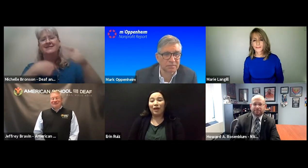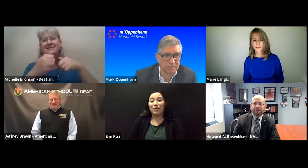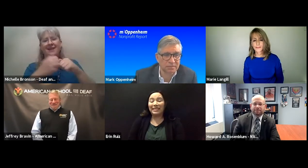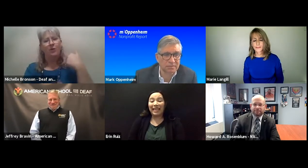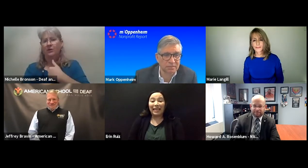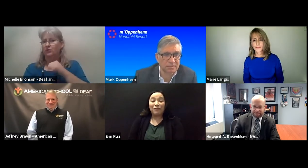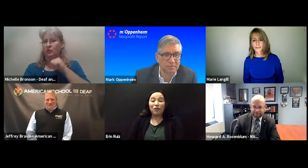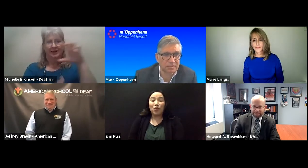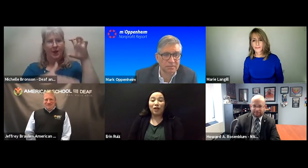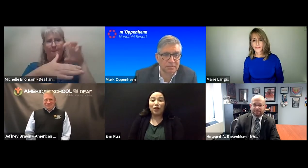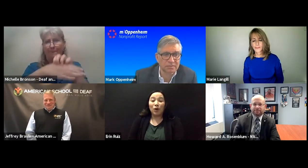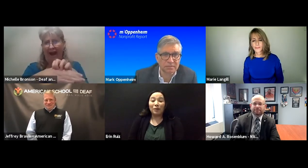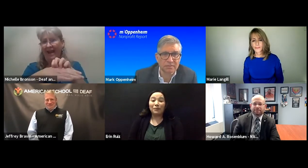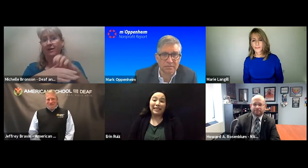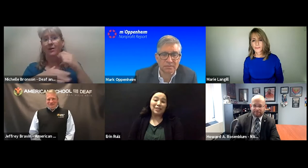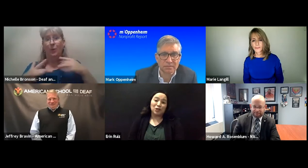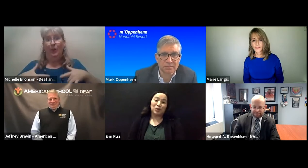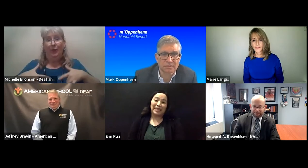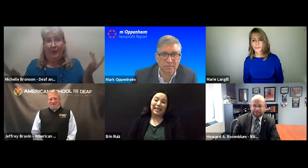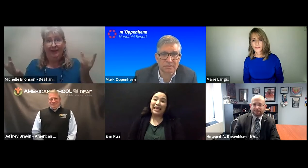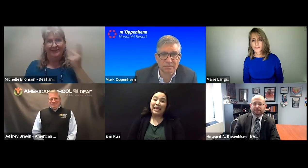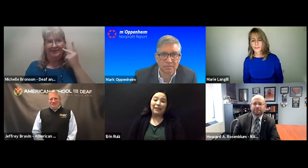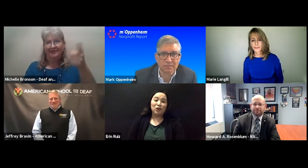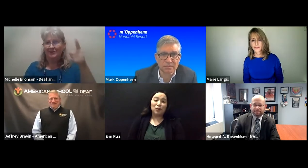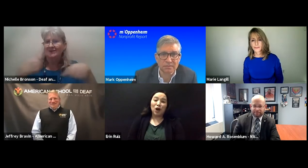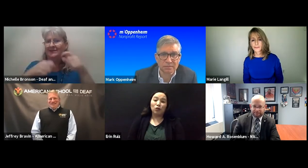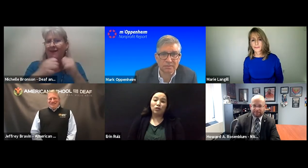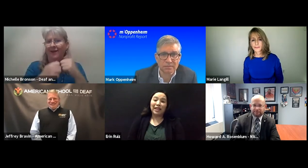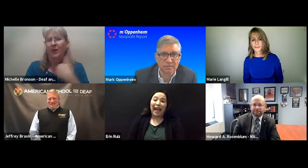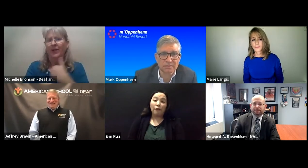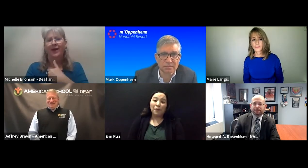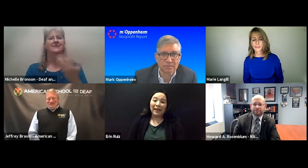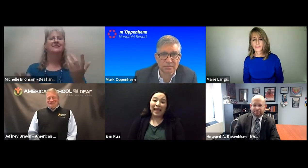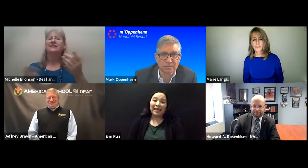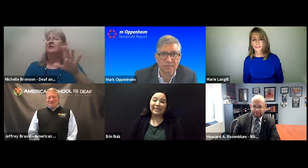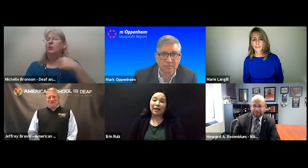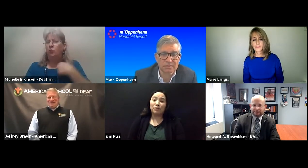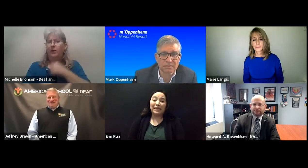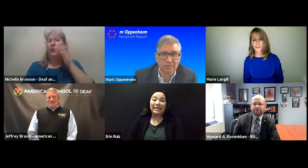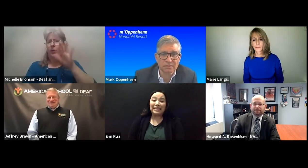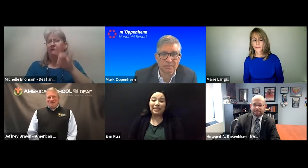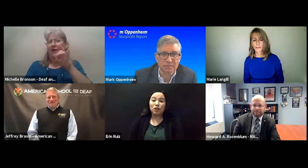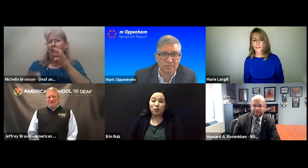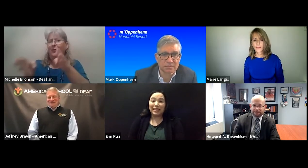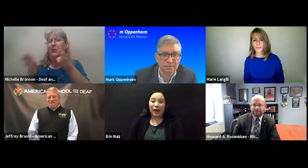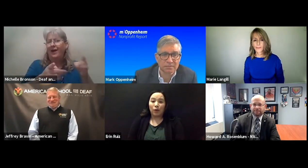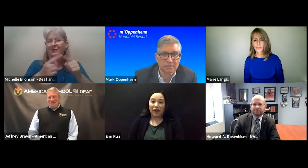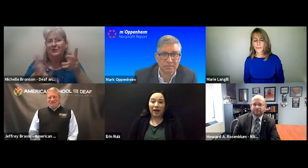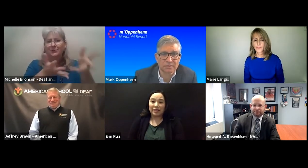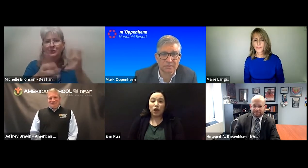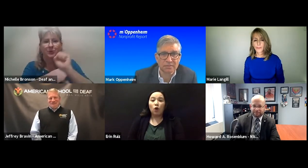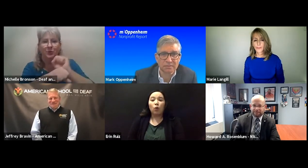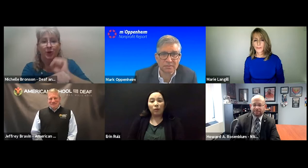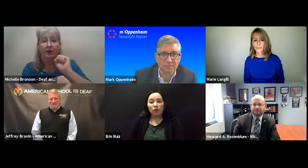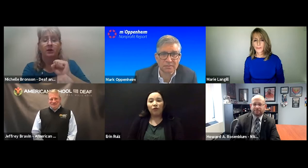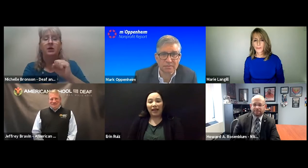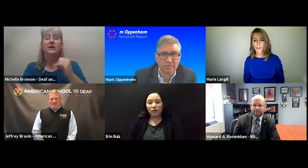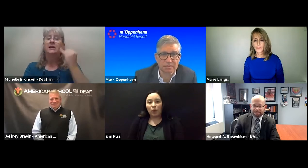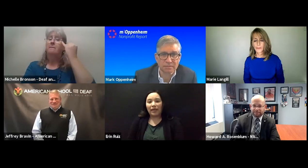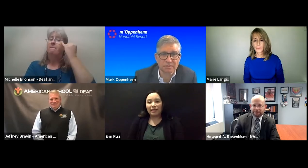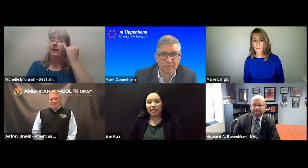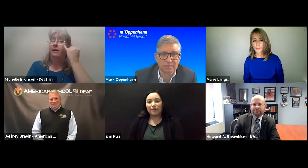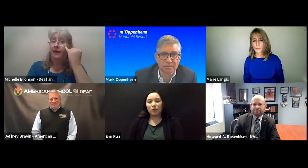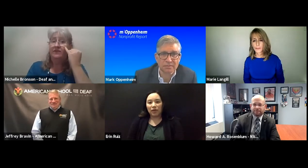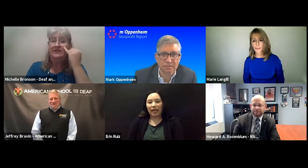So we always say, if you know it, please use it. If you know the alphabet and ASL, please use that with us. We will